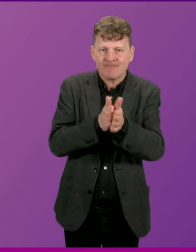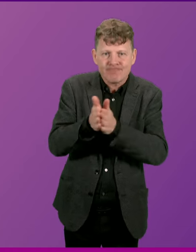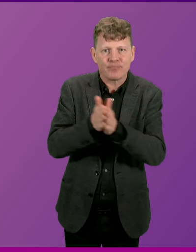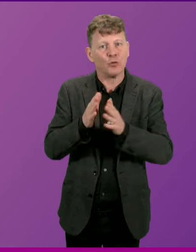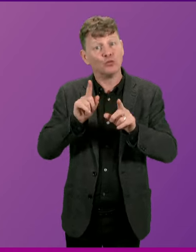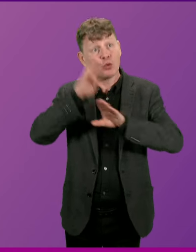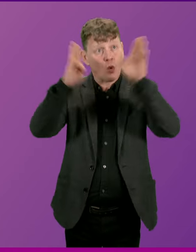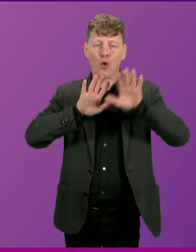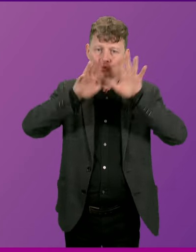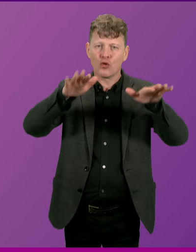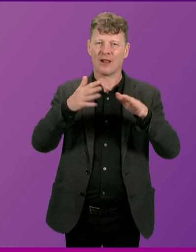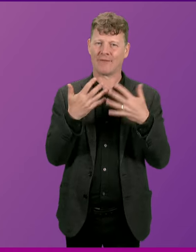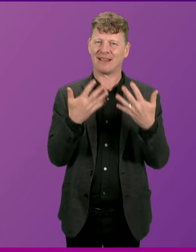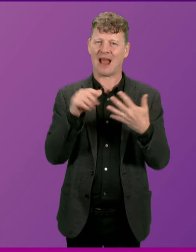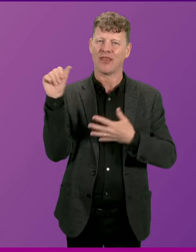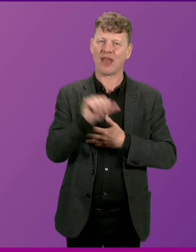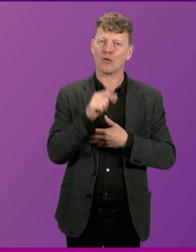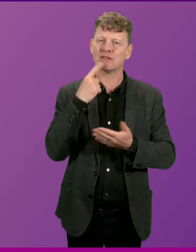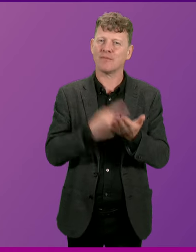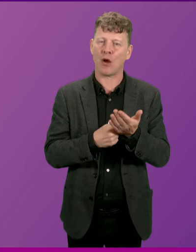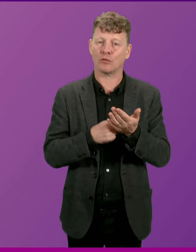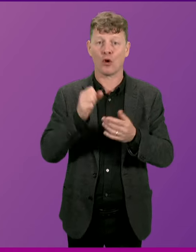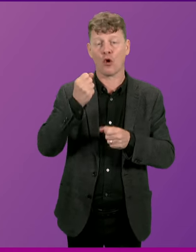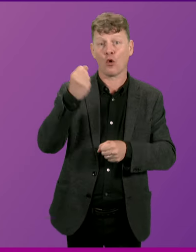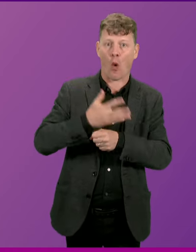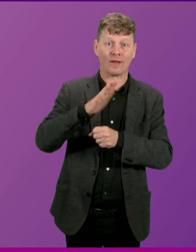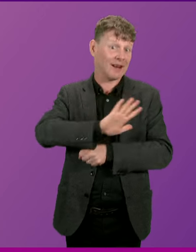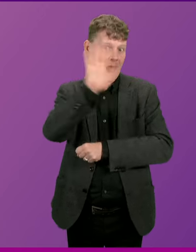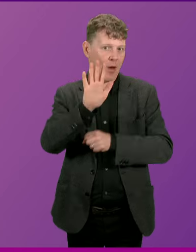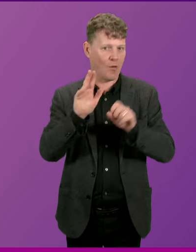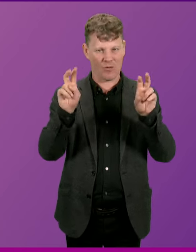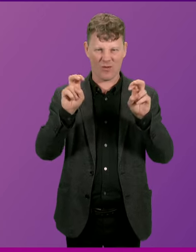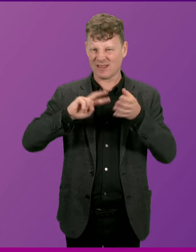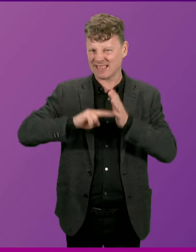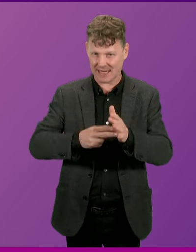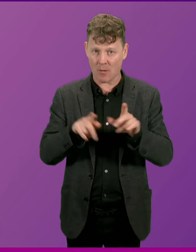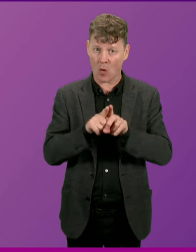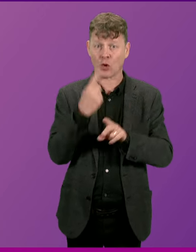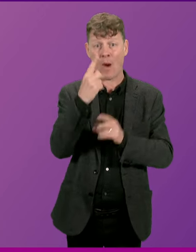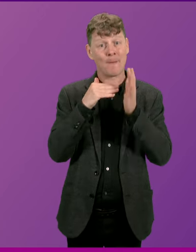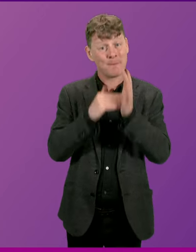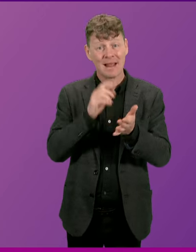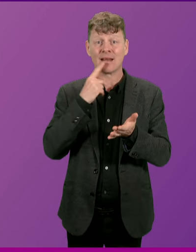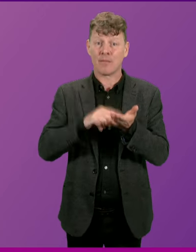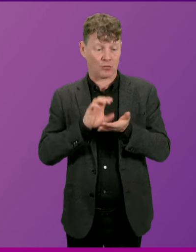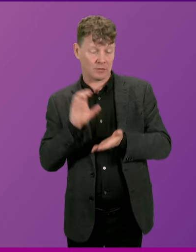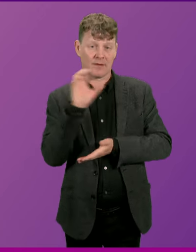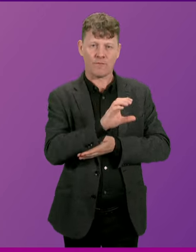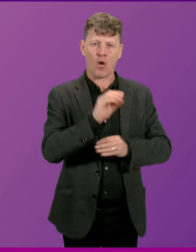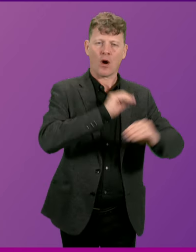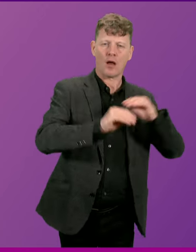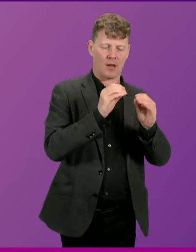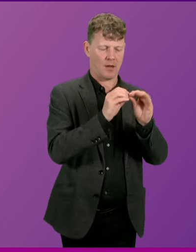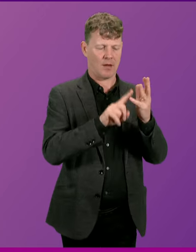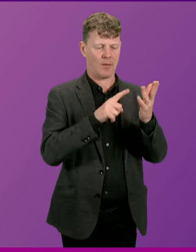through the £10,000 golden hello scheme, and also investing £1 million into bursaries for a GP. So where there is